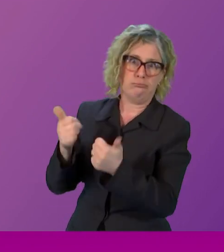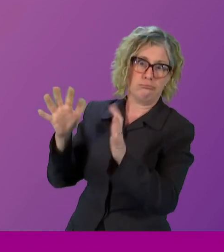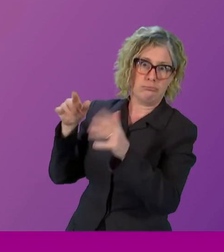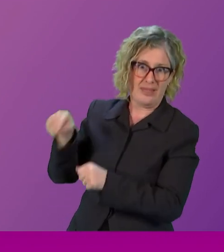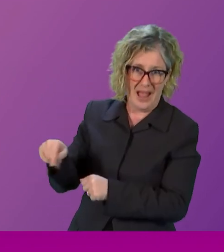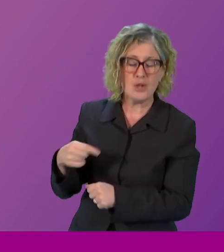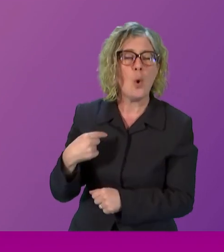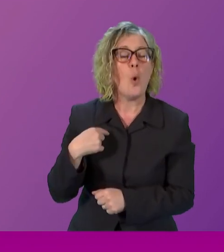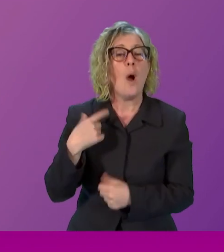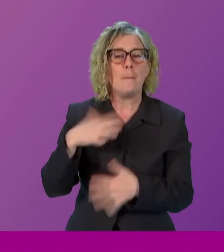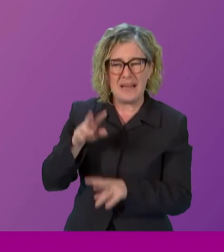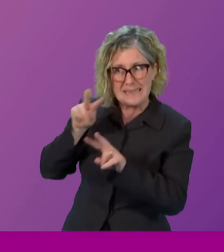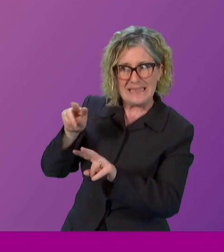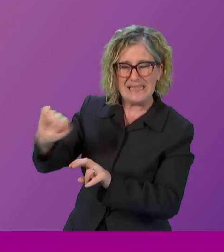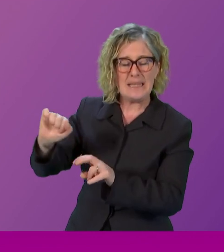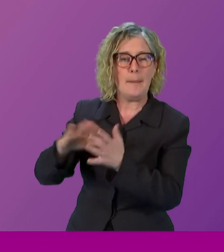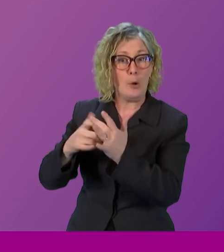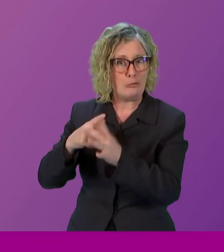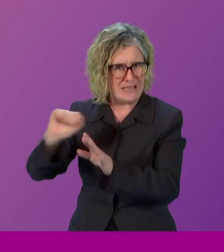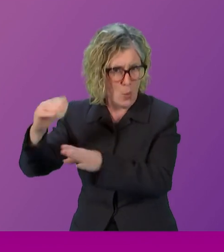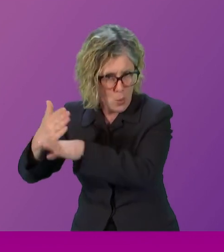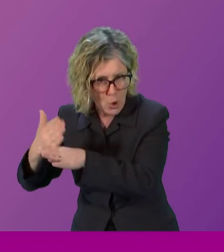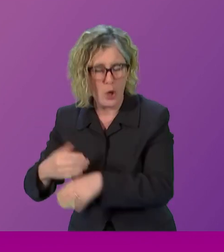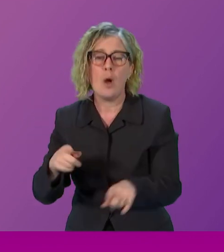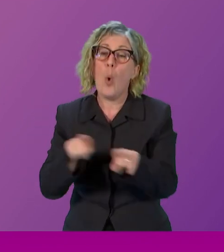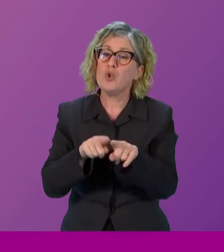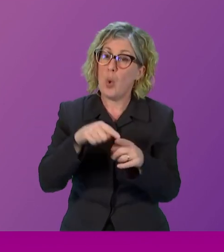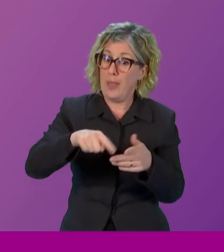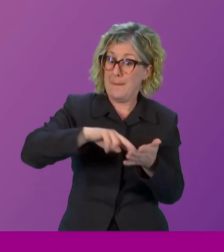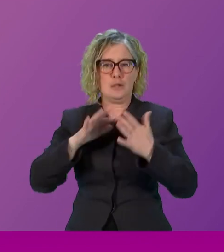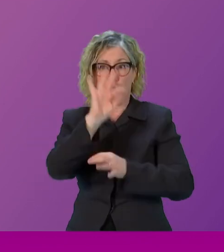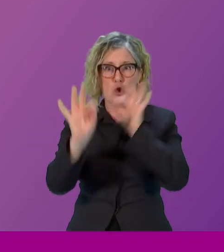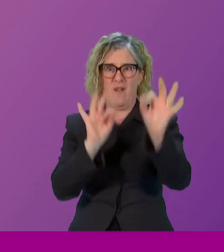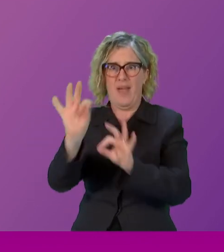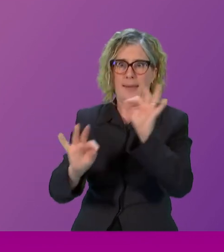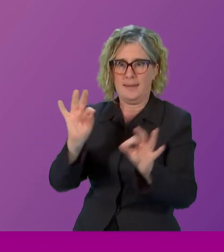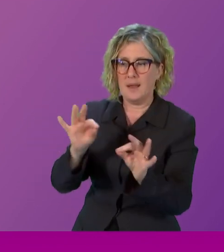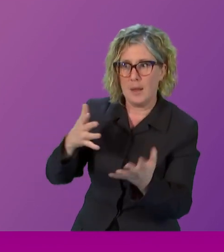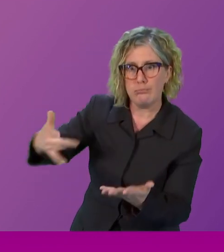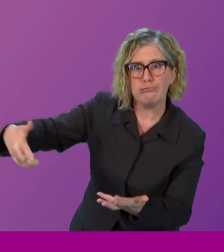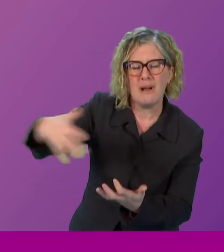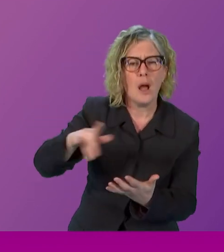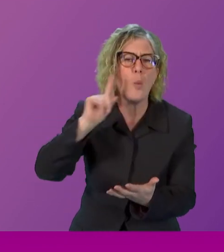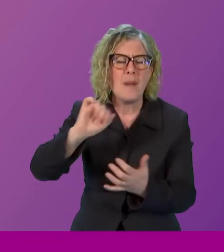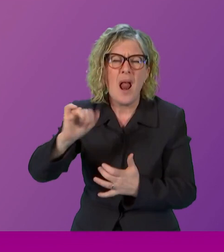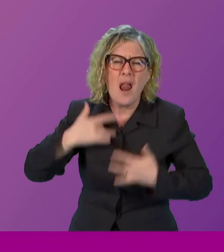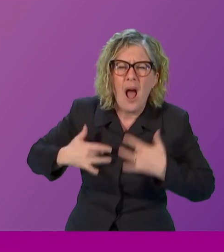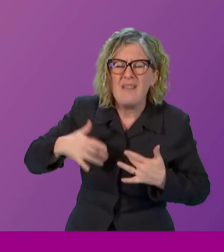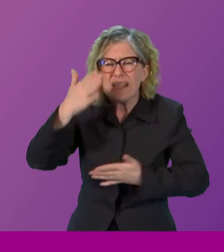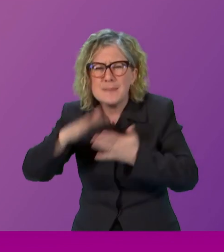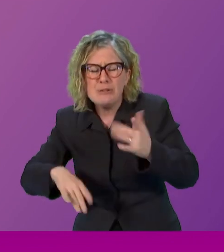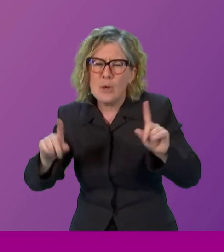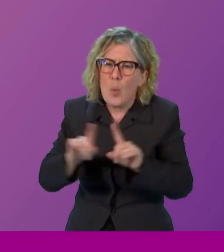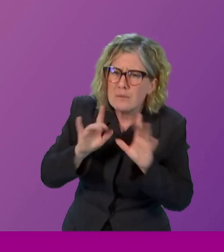also watching the progress of the plan, that there was a lived experience a survey that was done to sort of